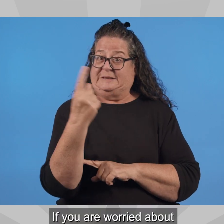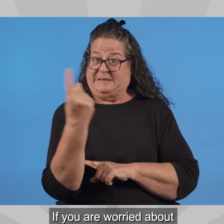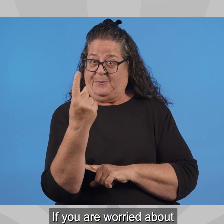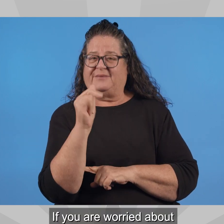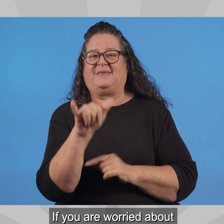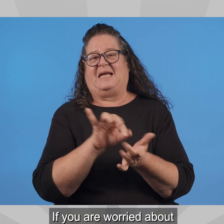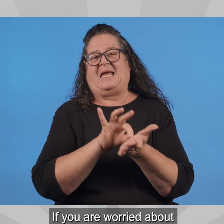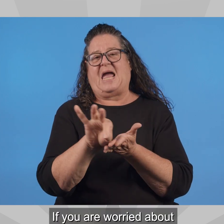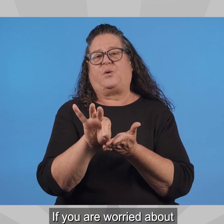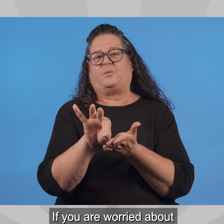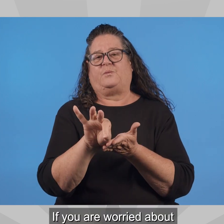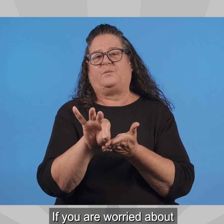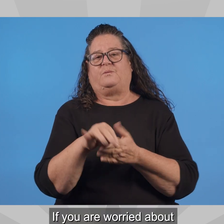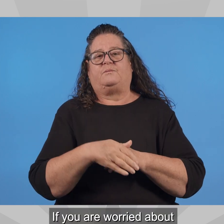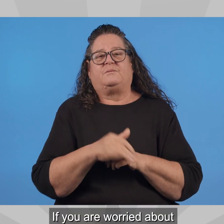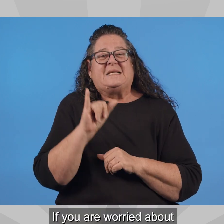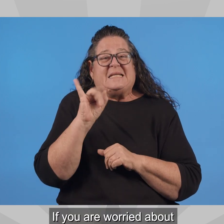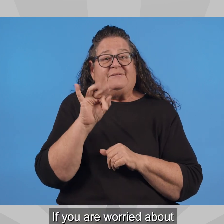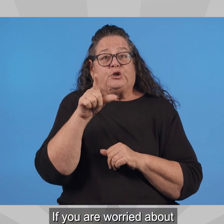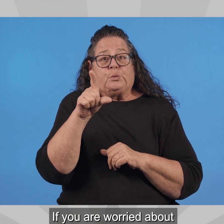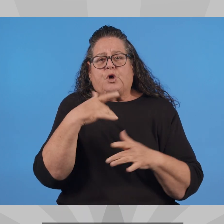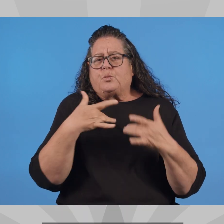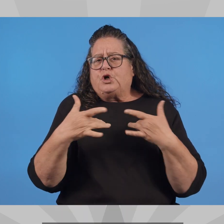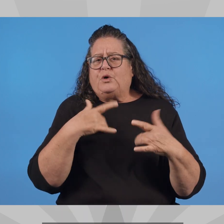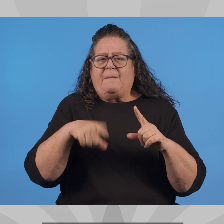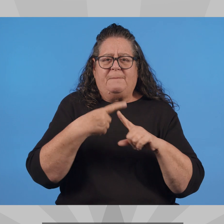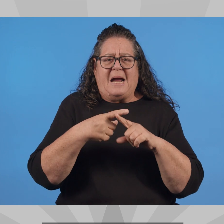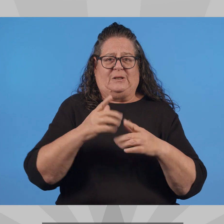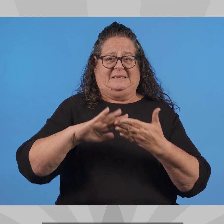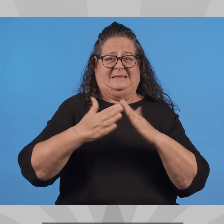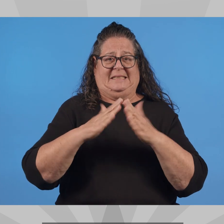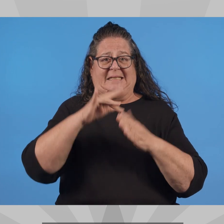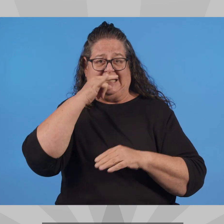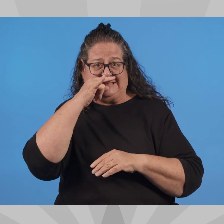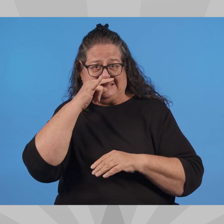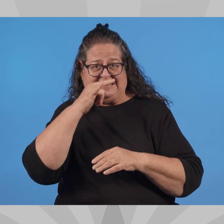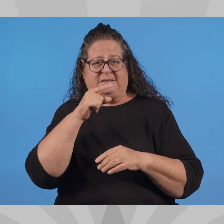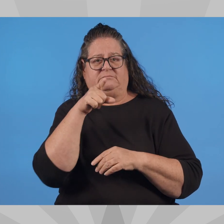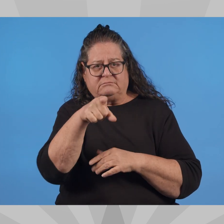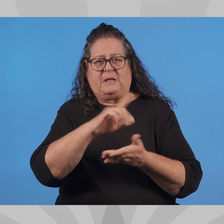If you are worried about the inner-city kids, become a mentor to them.